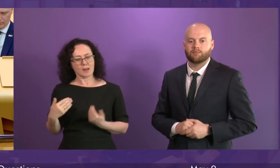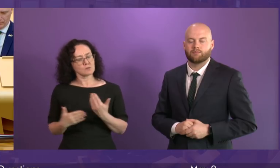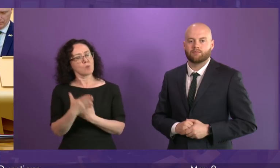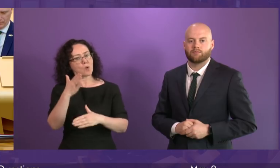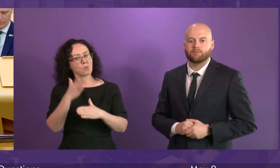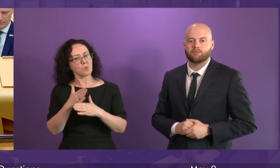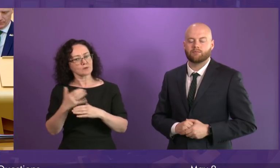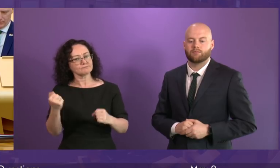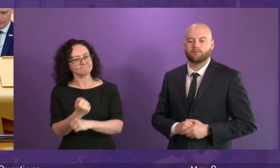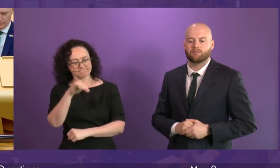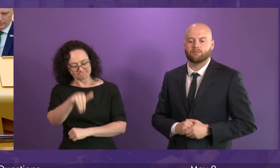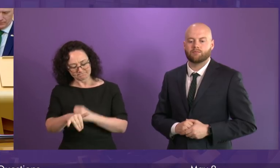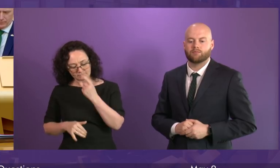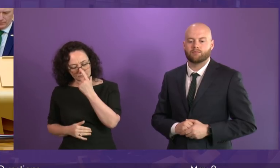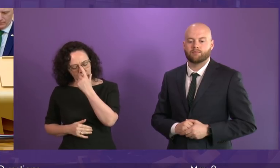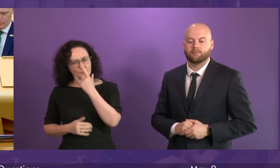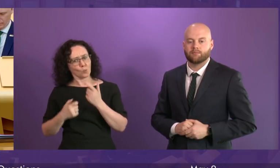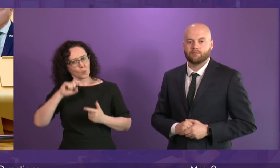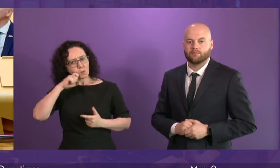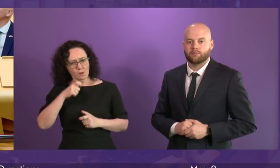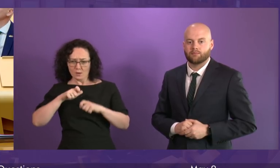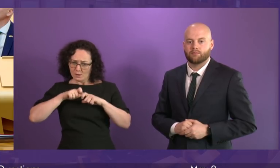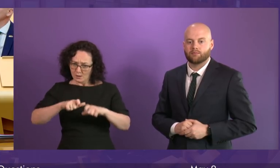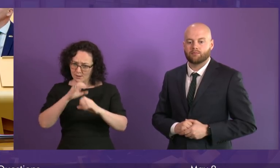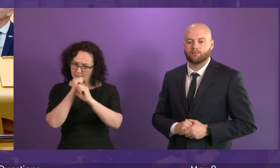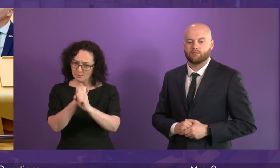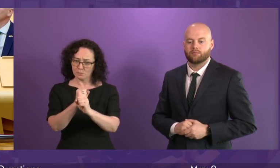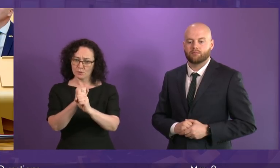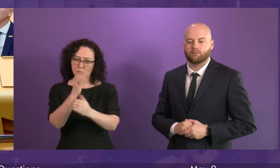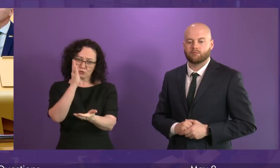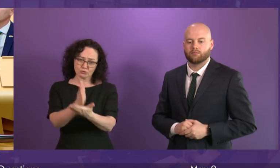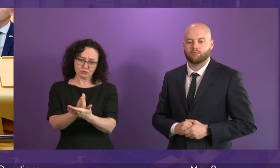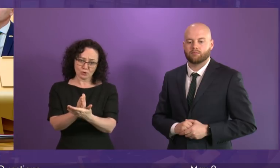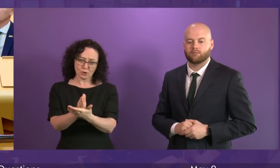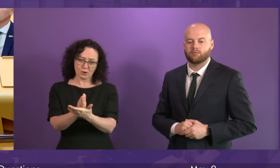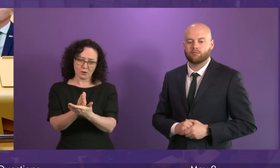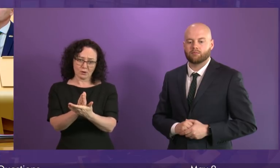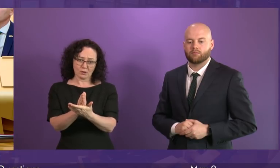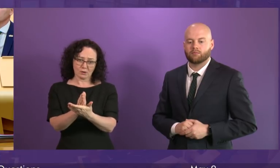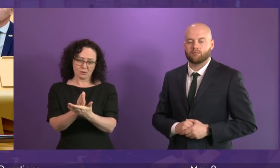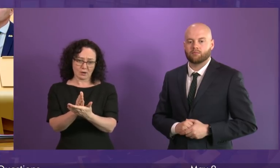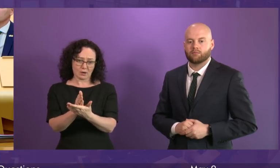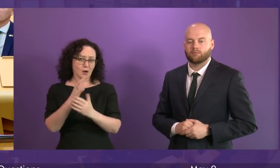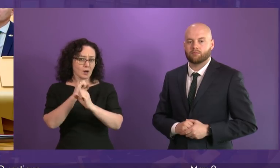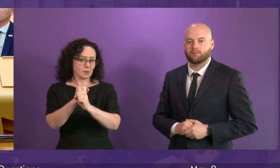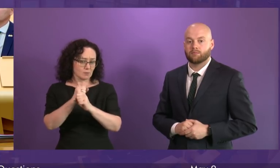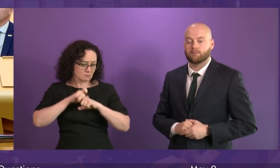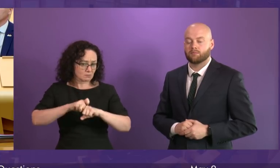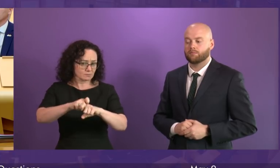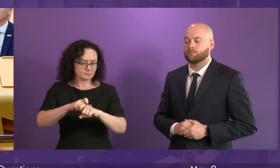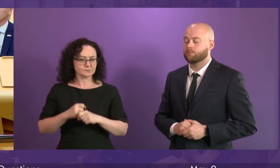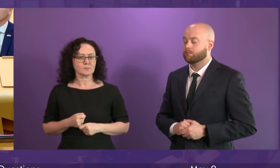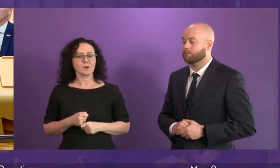to do. We are committed, and if we do this, we will be the first country anywhere to do this, to carry out a thorough analysis of what we are already doing,